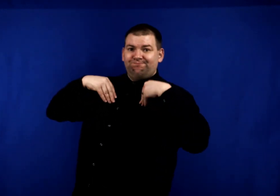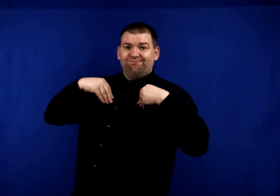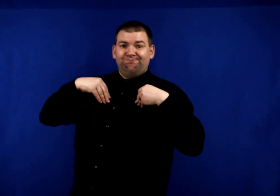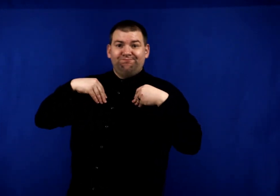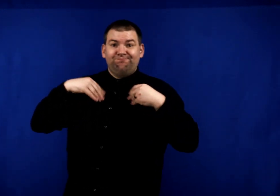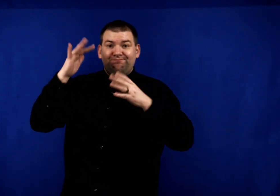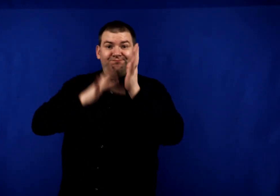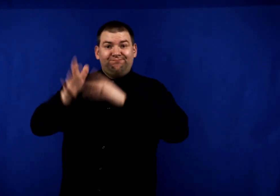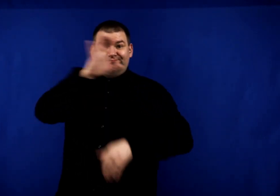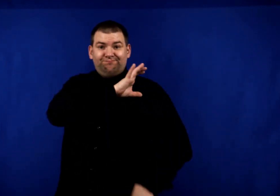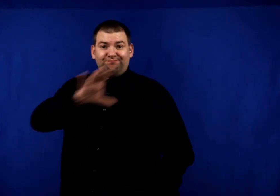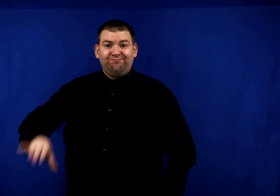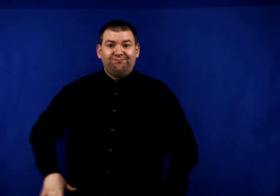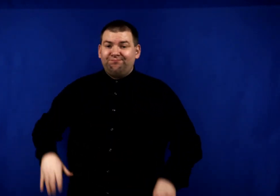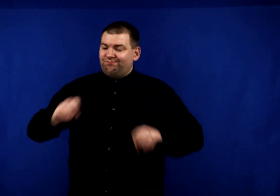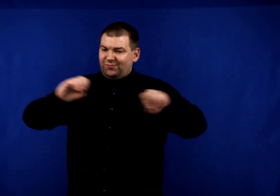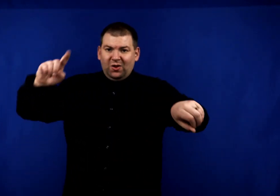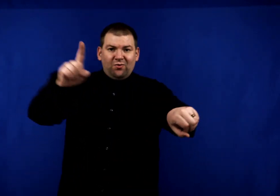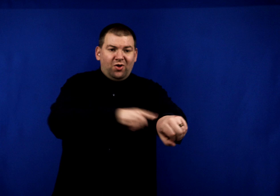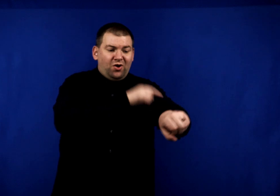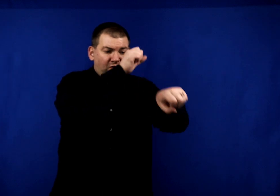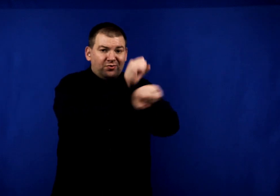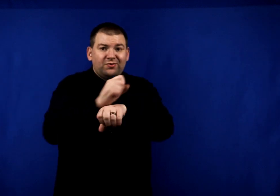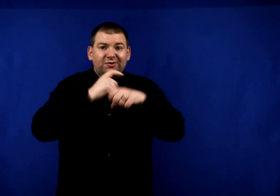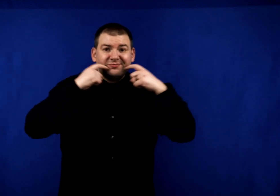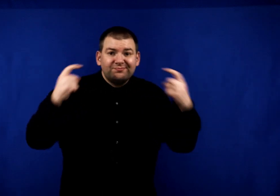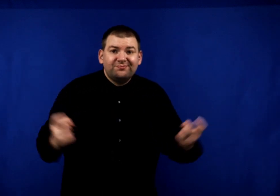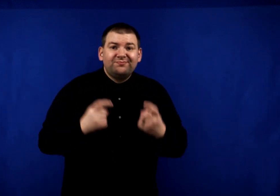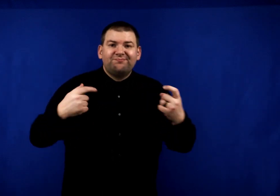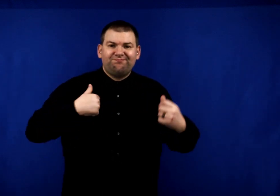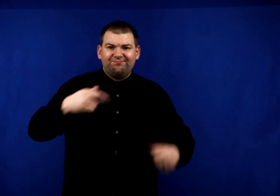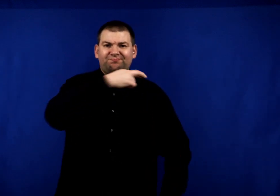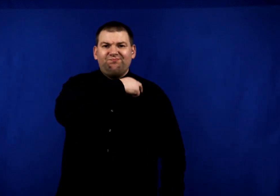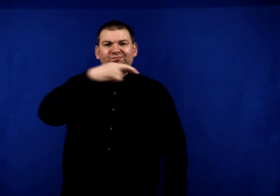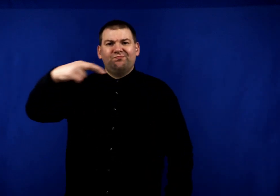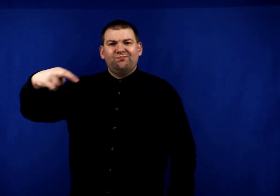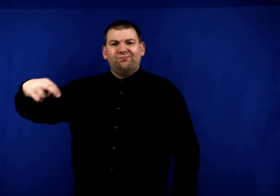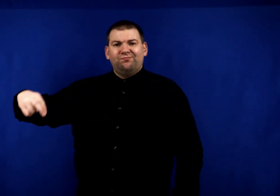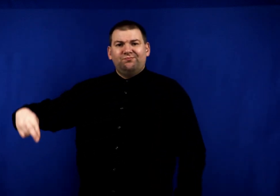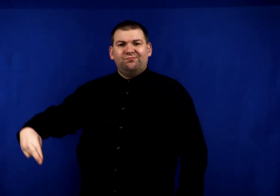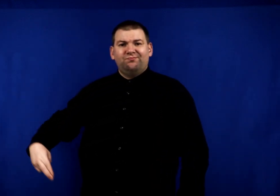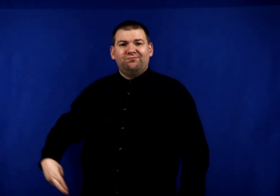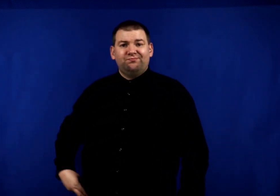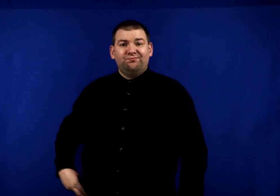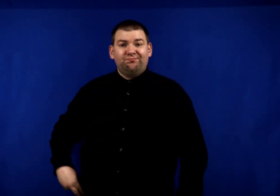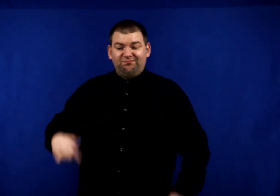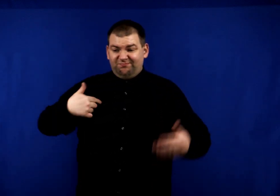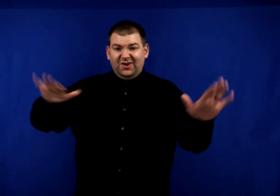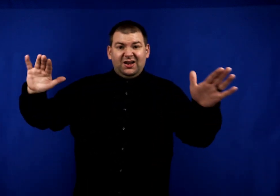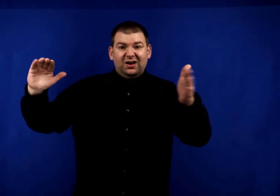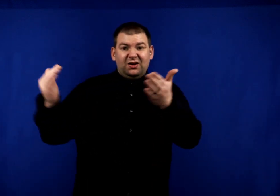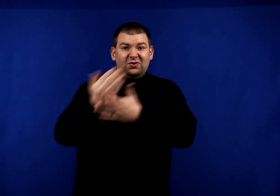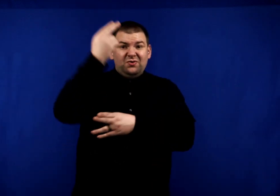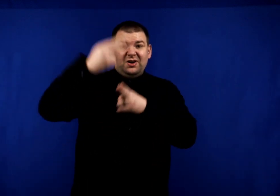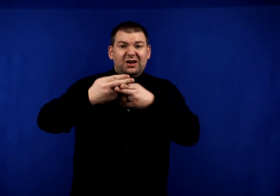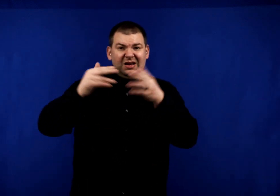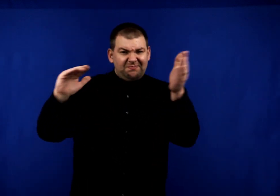Jesus Christ No longer slave to sin, now I'm royalty I've a new name,